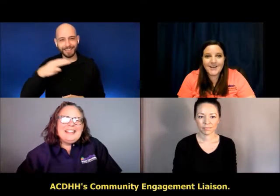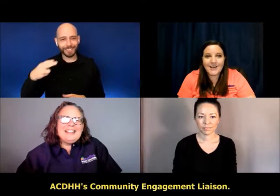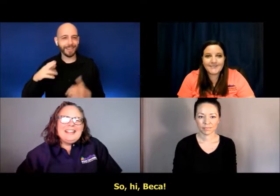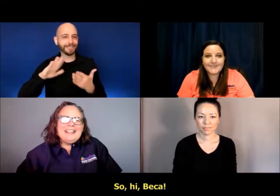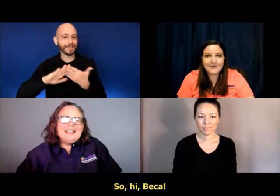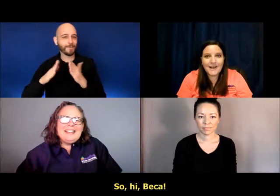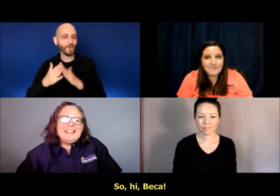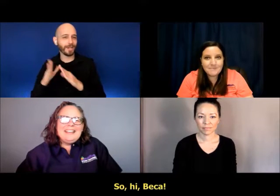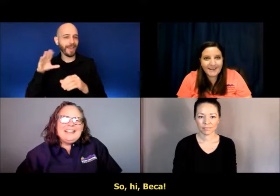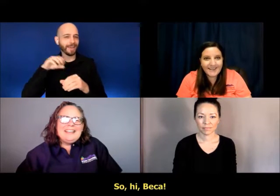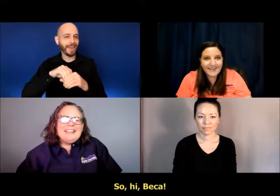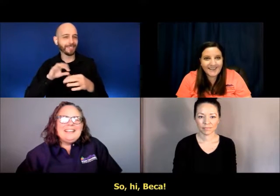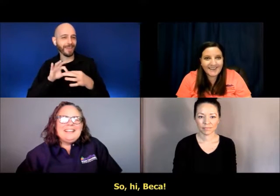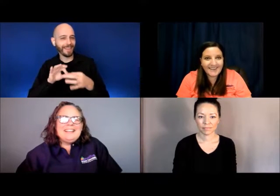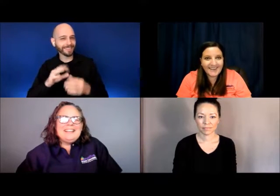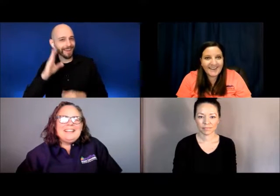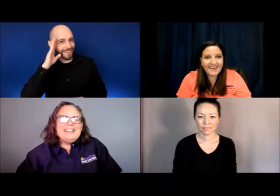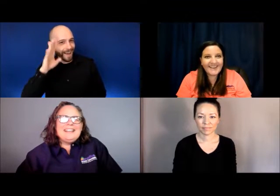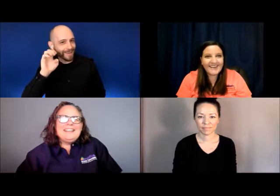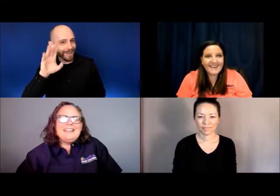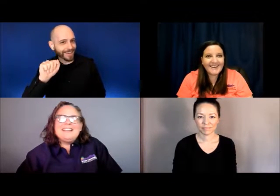Liaison. So hi Becca.